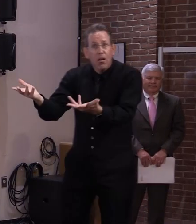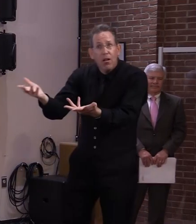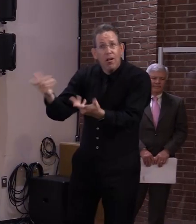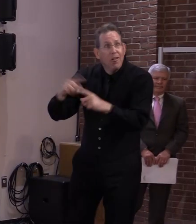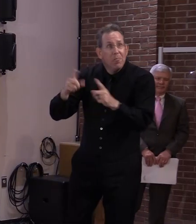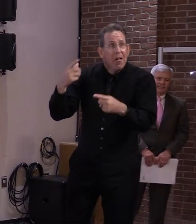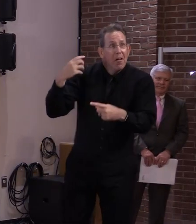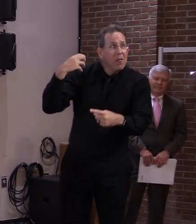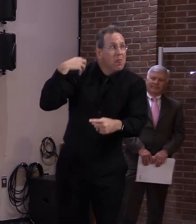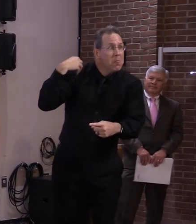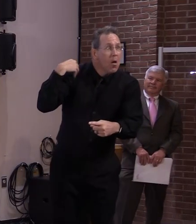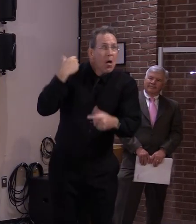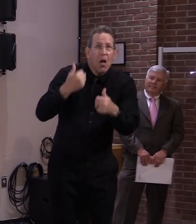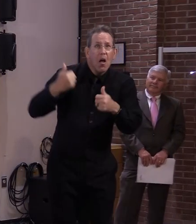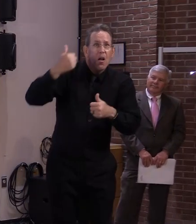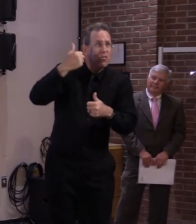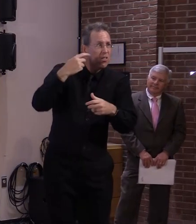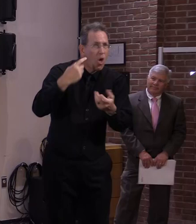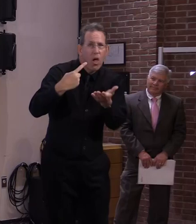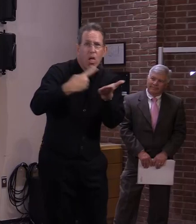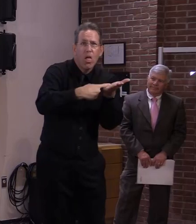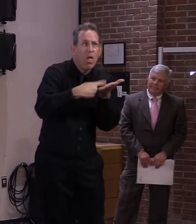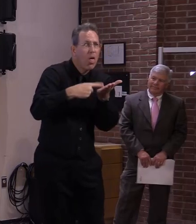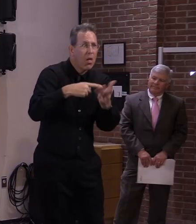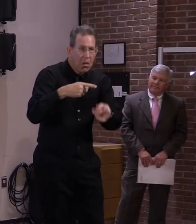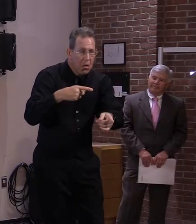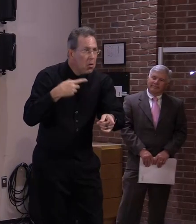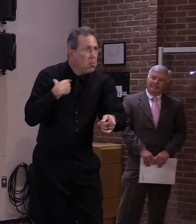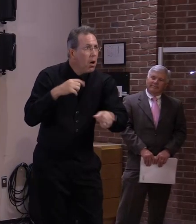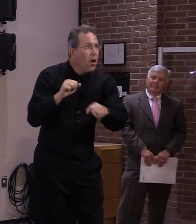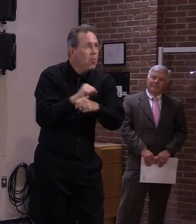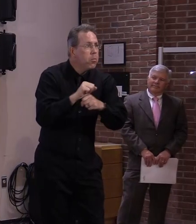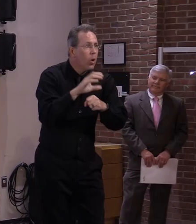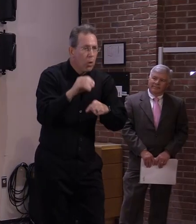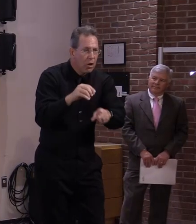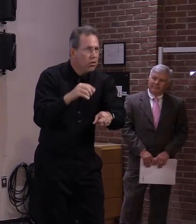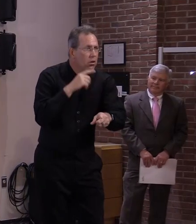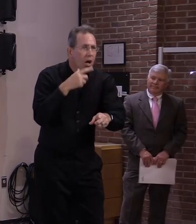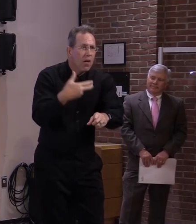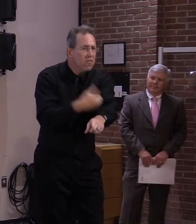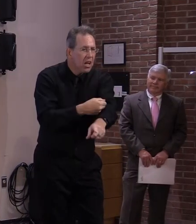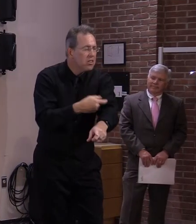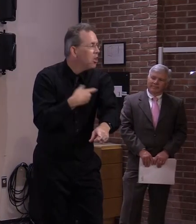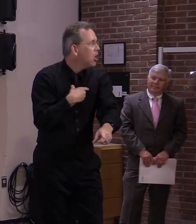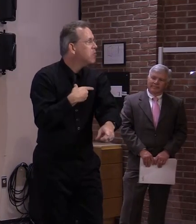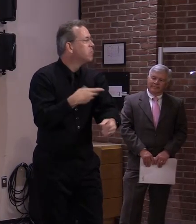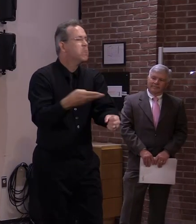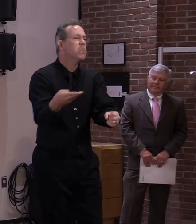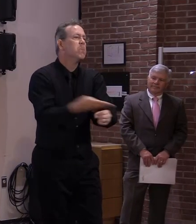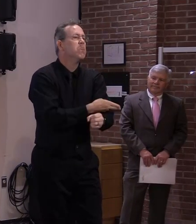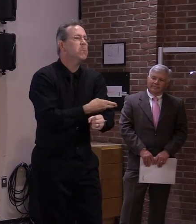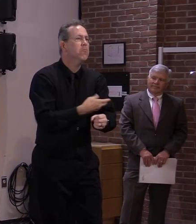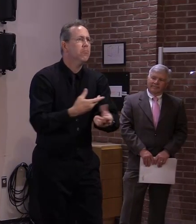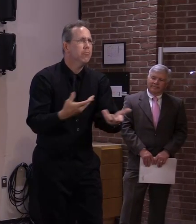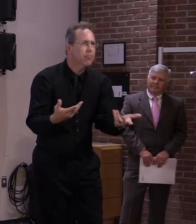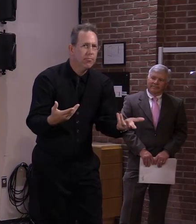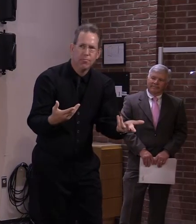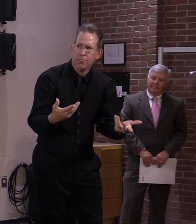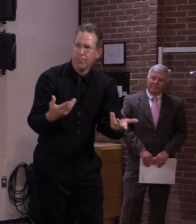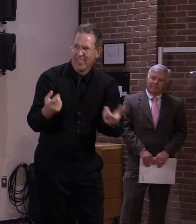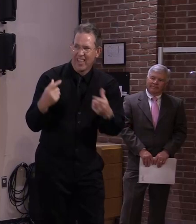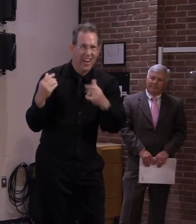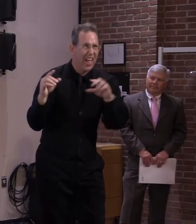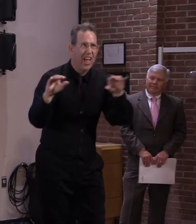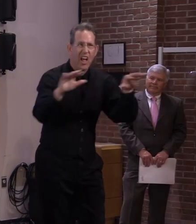we fire someone or get rid of someone who's not vaccinated that i have brought that up yeah i haven't heard that question as of yet but it